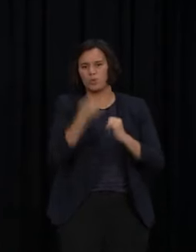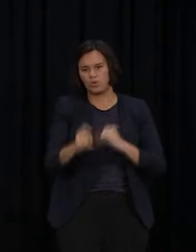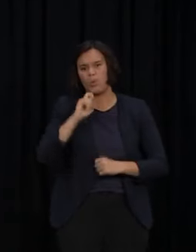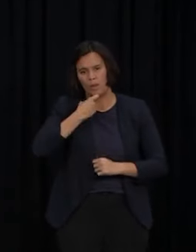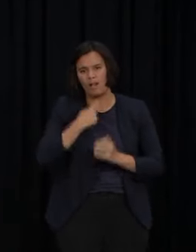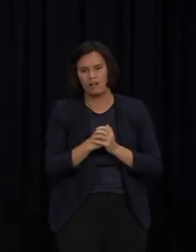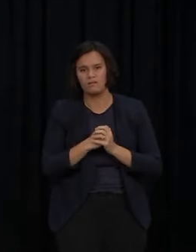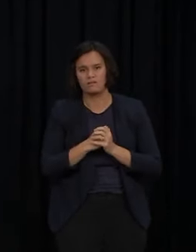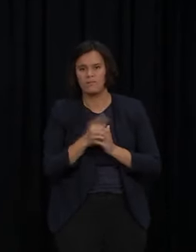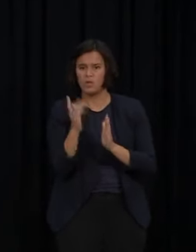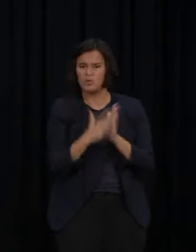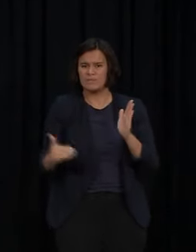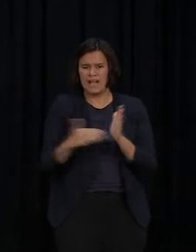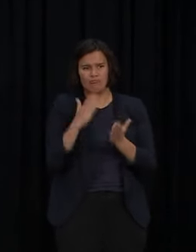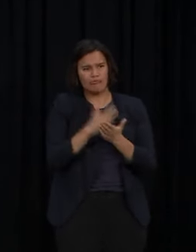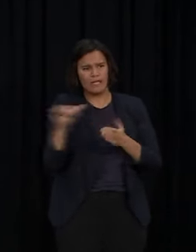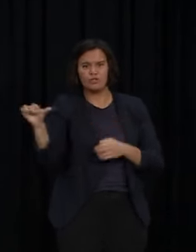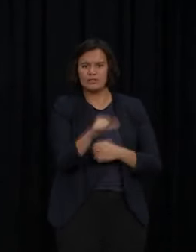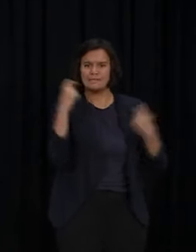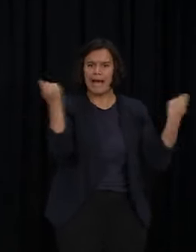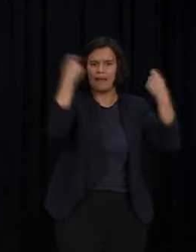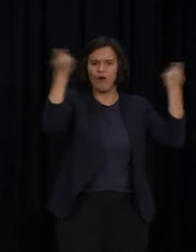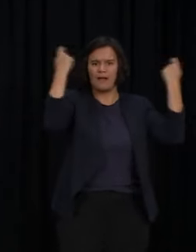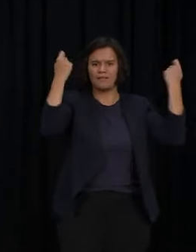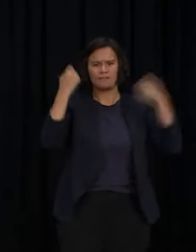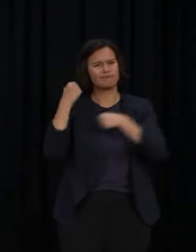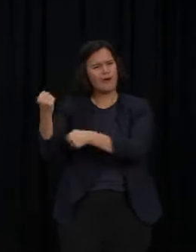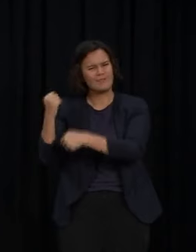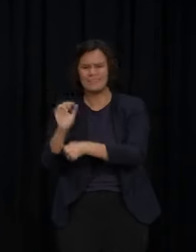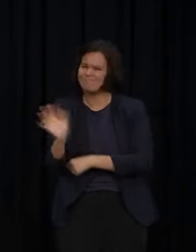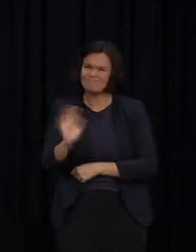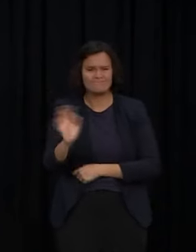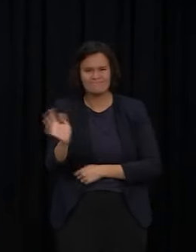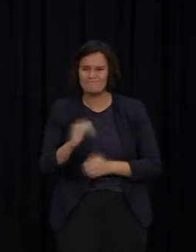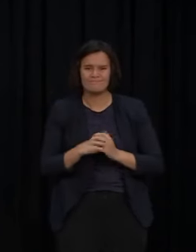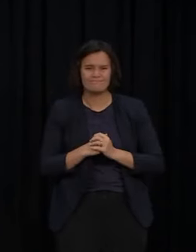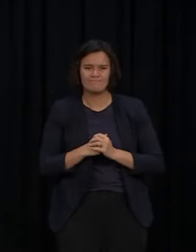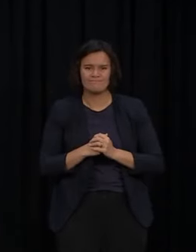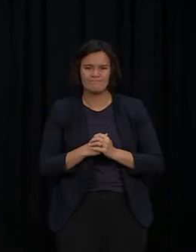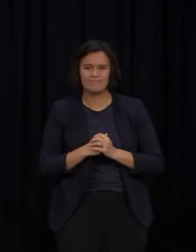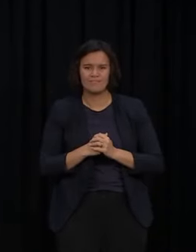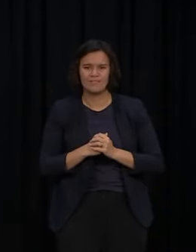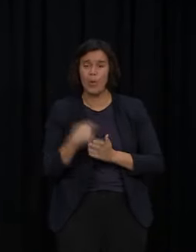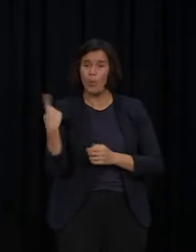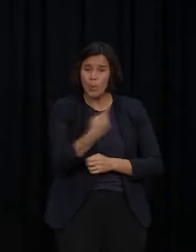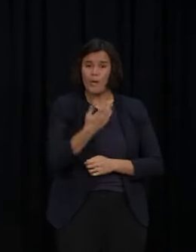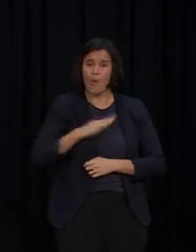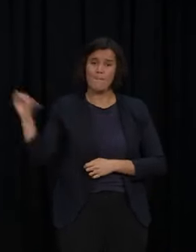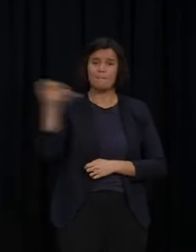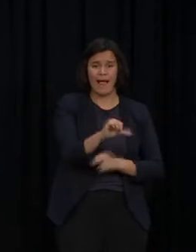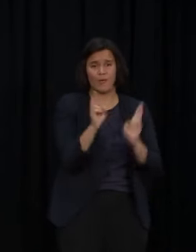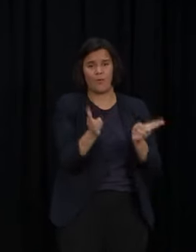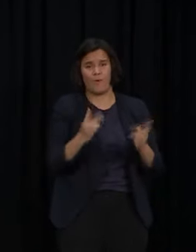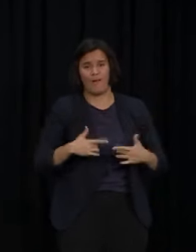And that is a fact worth celebrating, rather than protesting. We all want to go back to the way that life was.